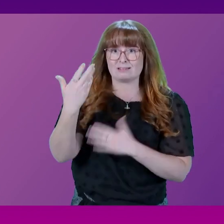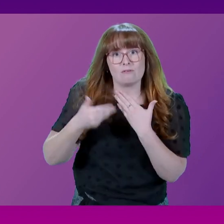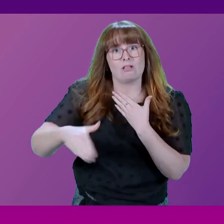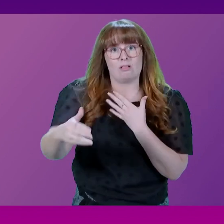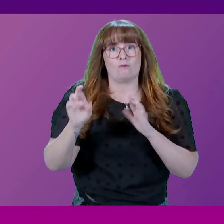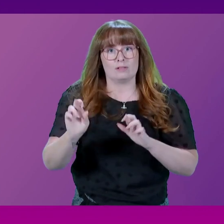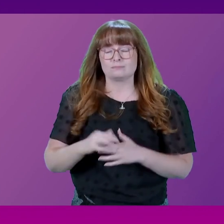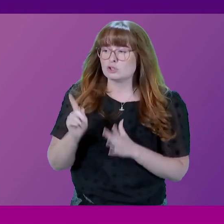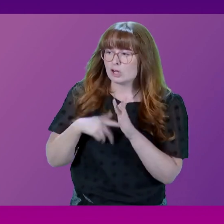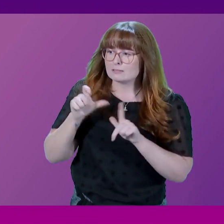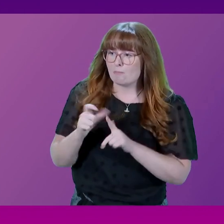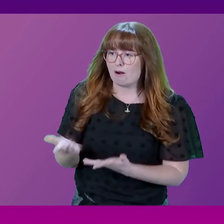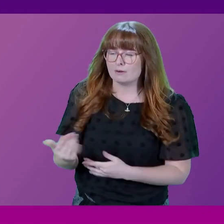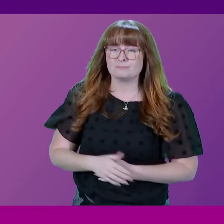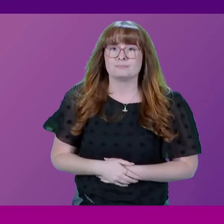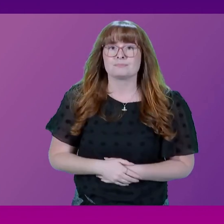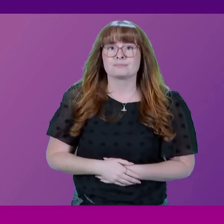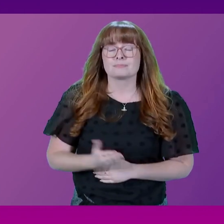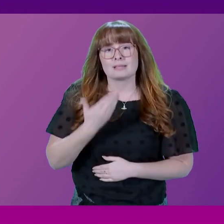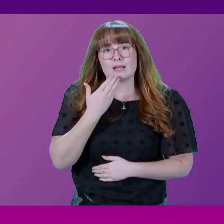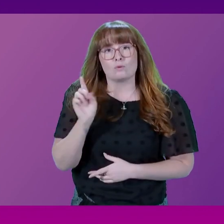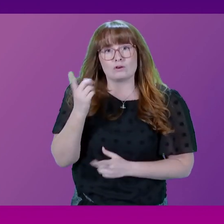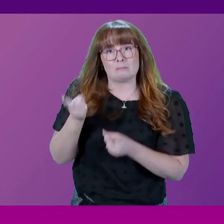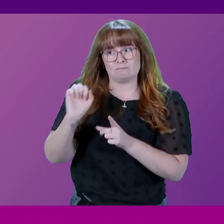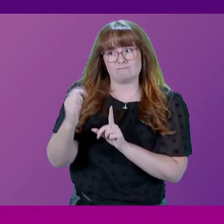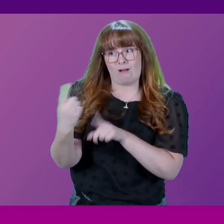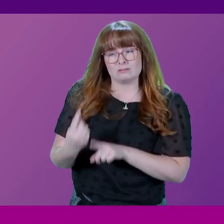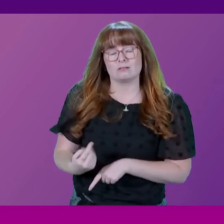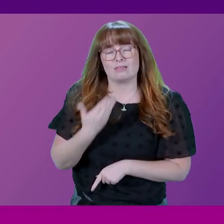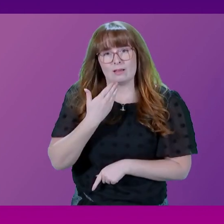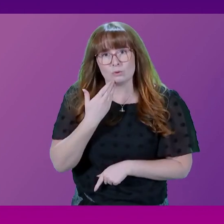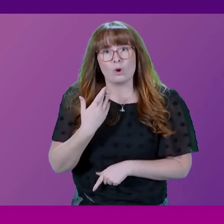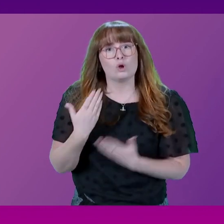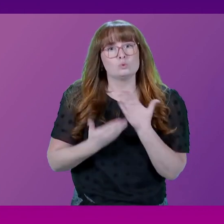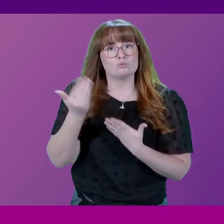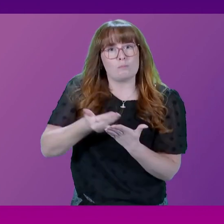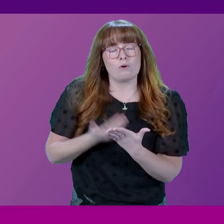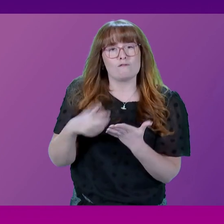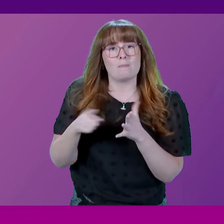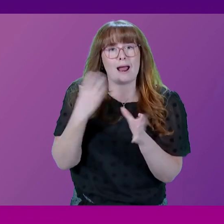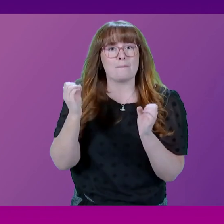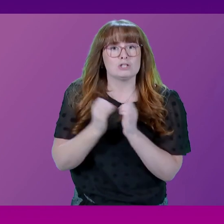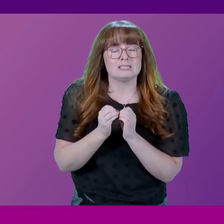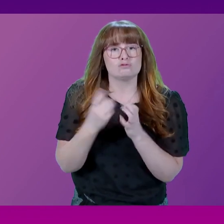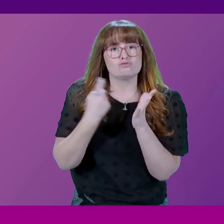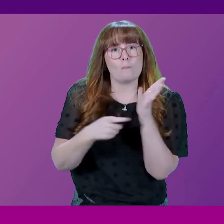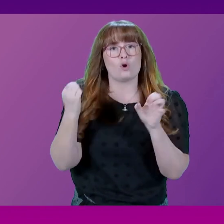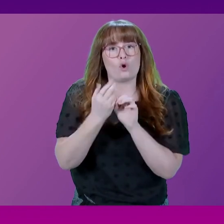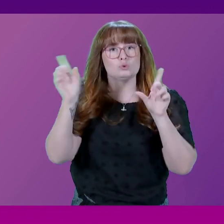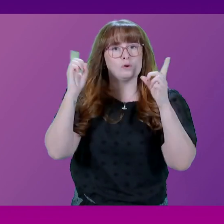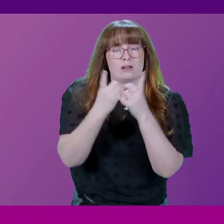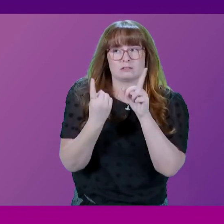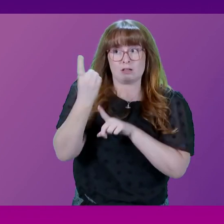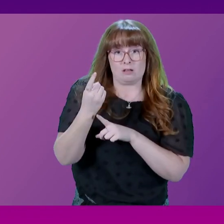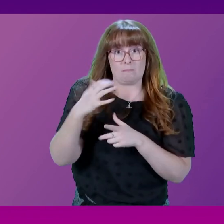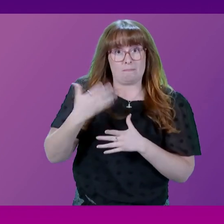Jackie Dunbar. I thank the First Minister for his answer. A new report from Aberdeen's Robert Gordon University, published